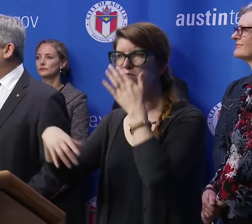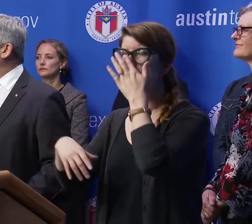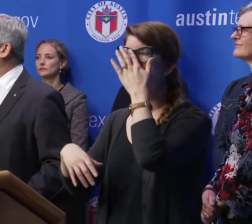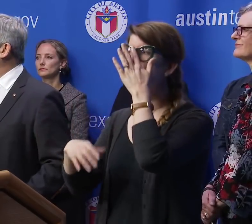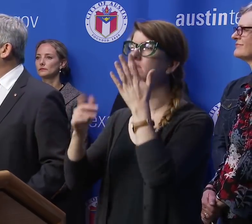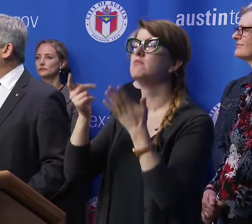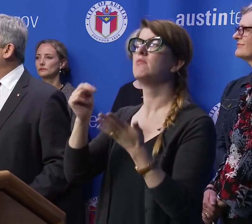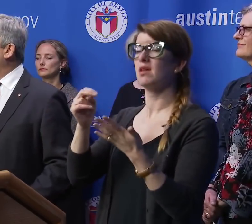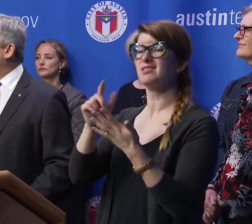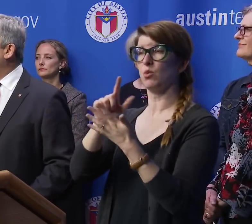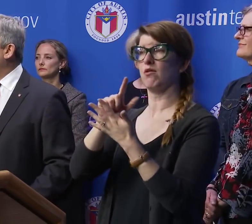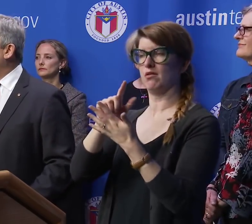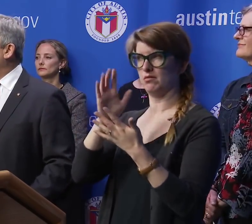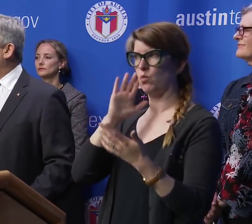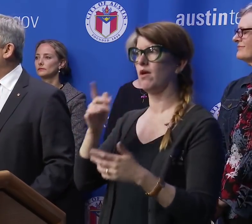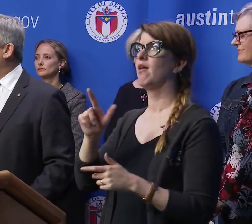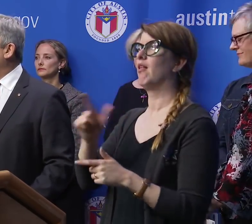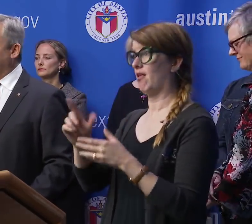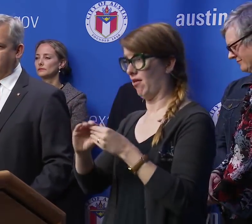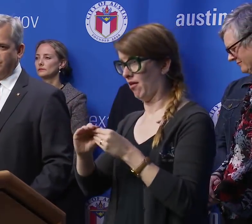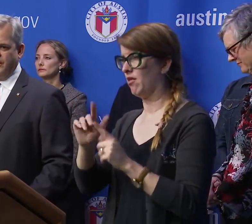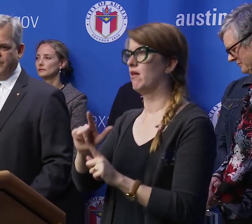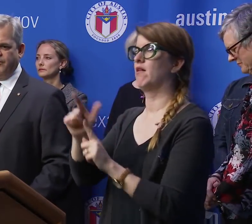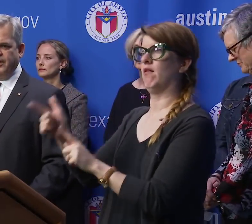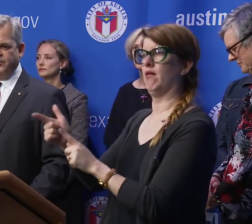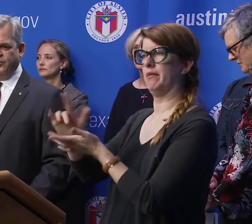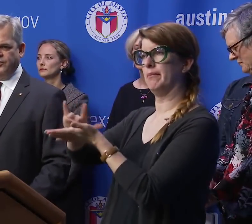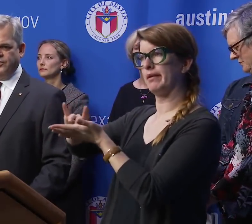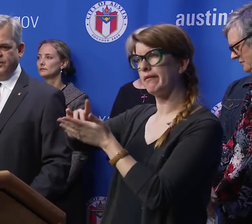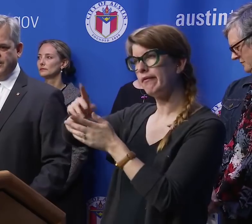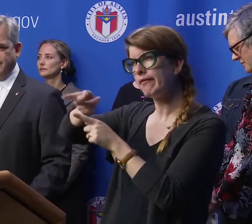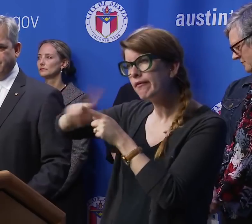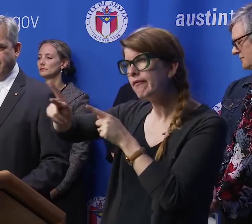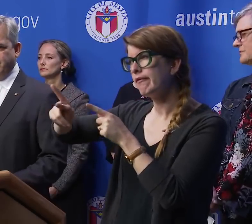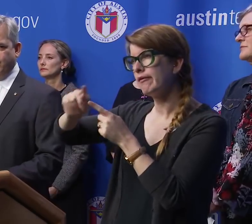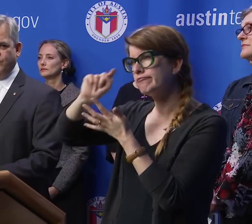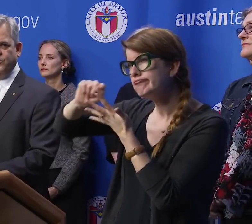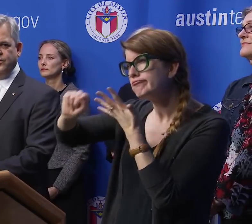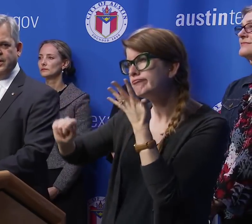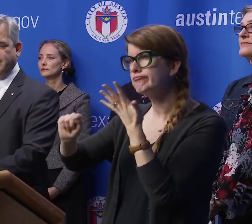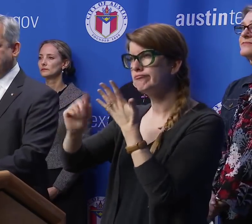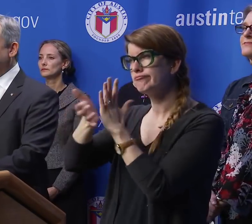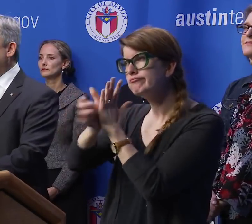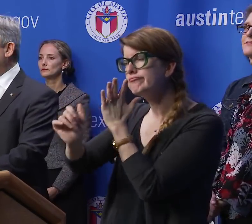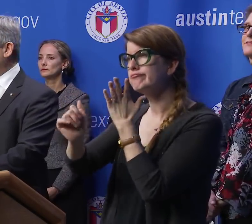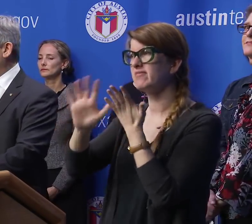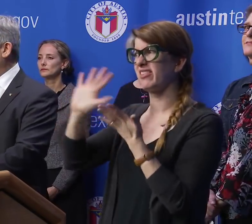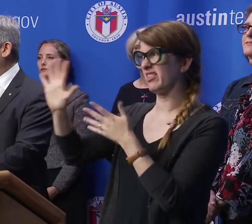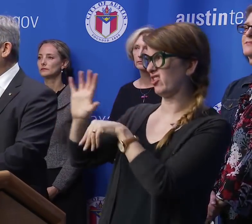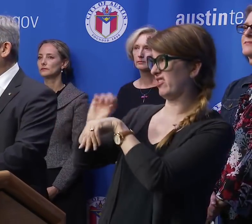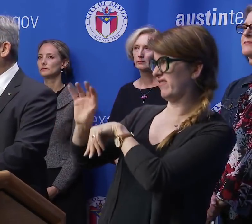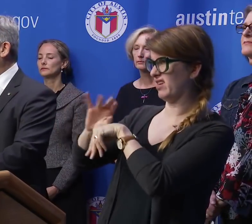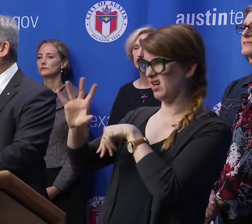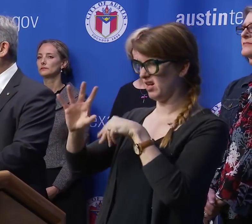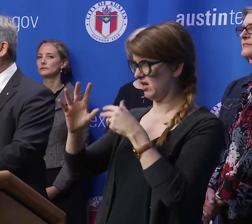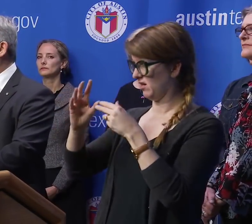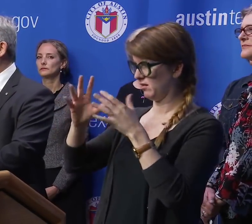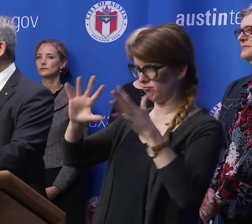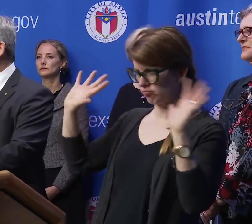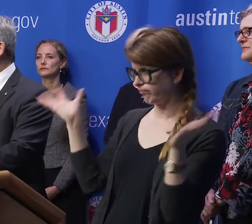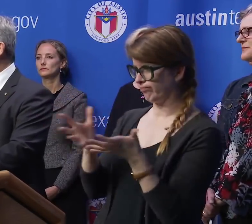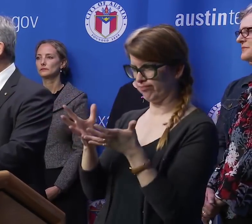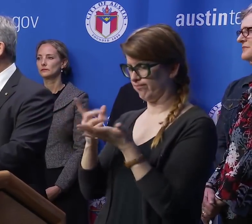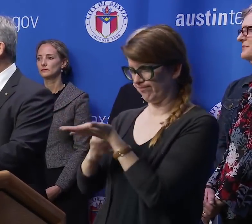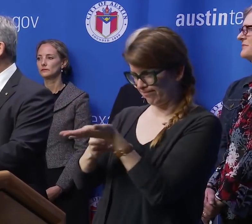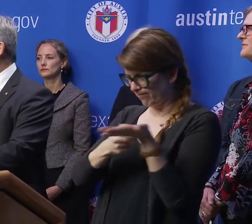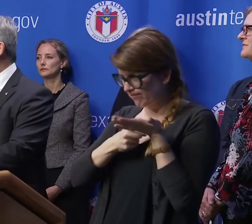we're going to hear from the medical professionals upon whose advice we rely